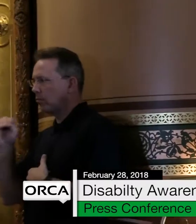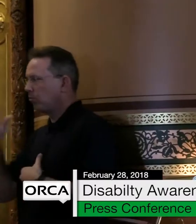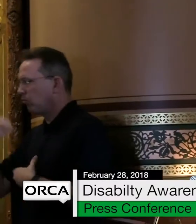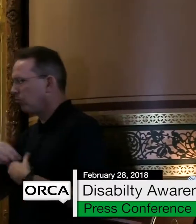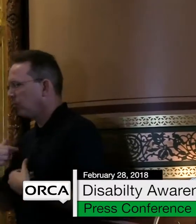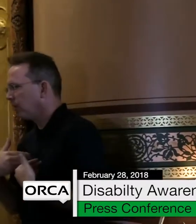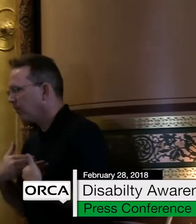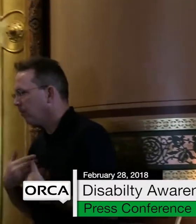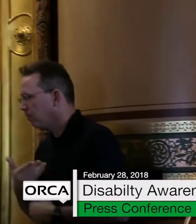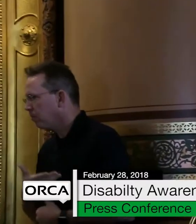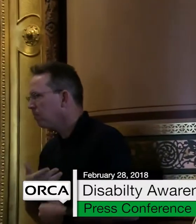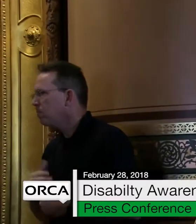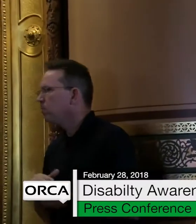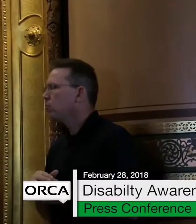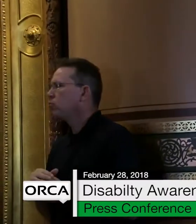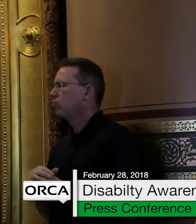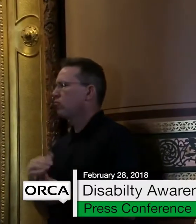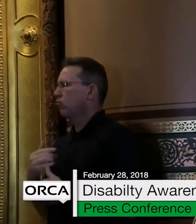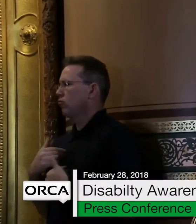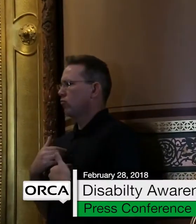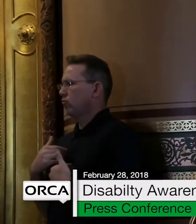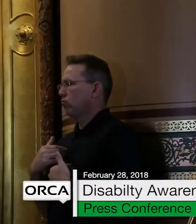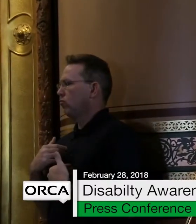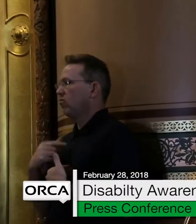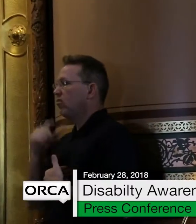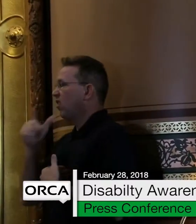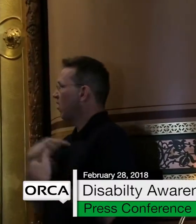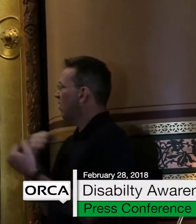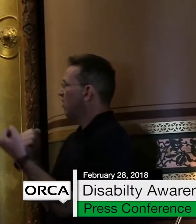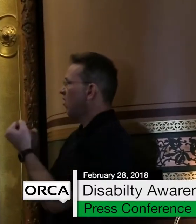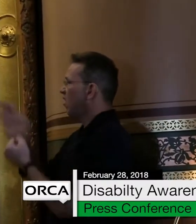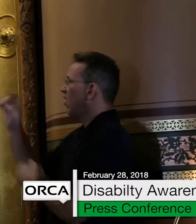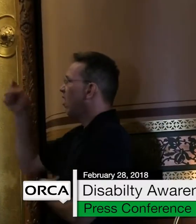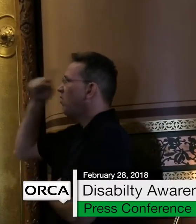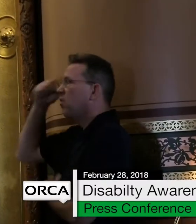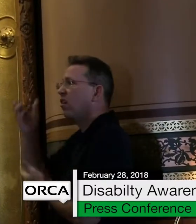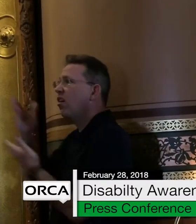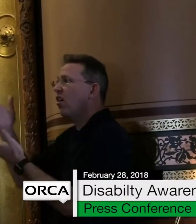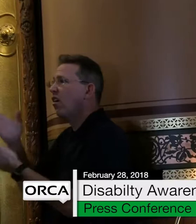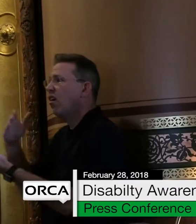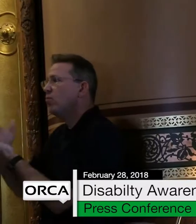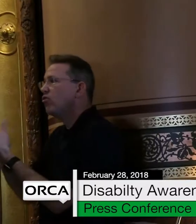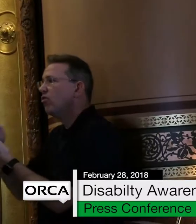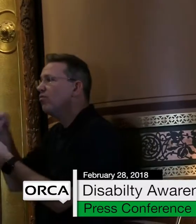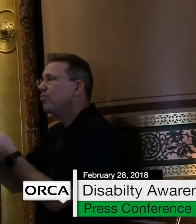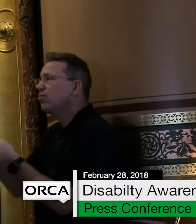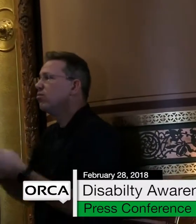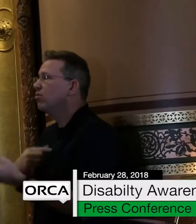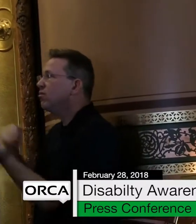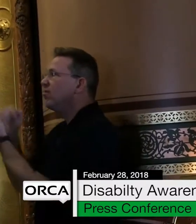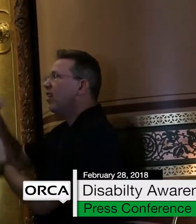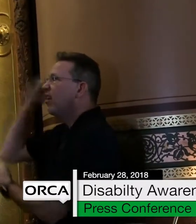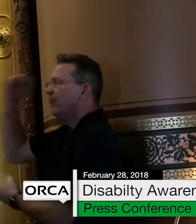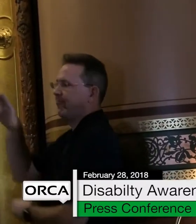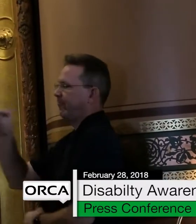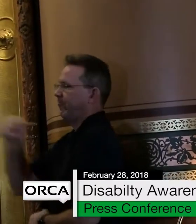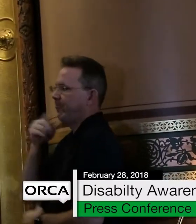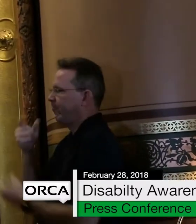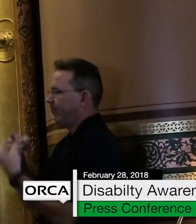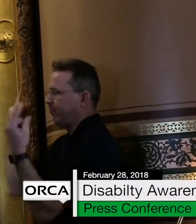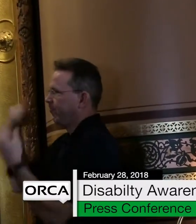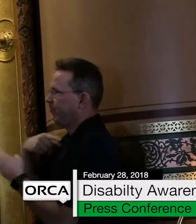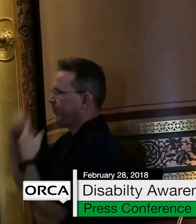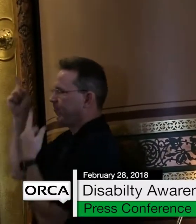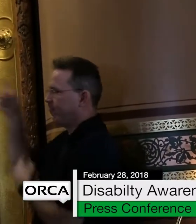up that we do not support the governor's recommended budget cuts for developmental services. The $4.3